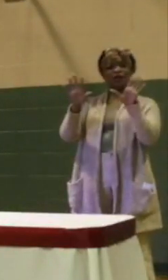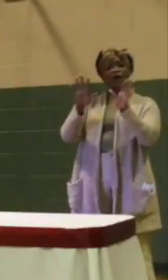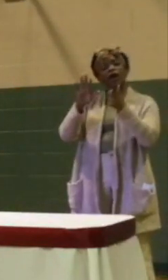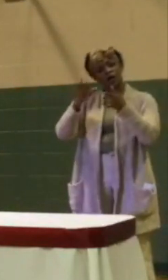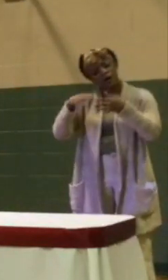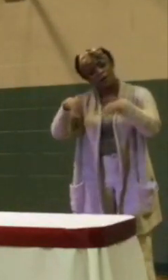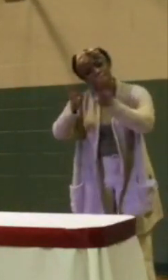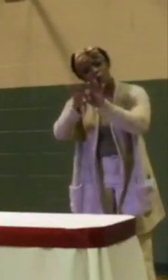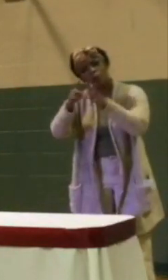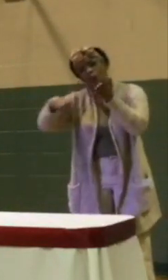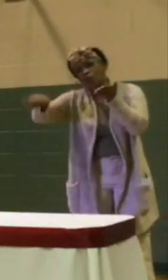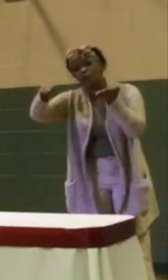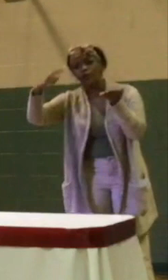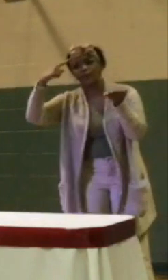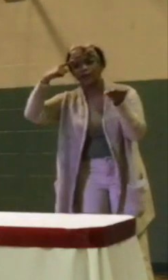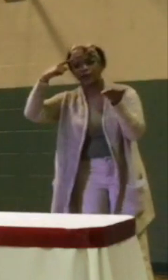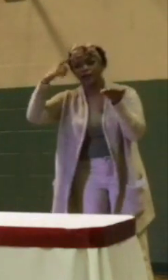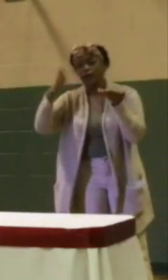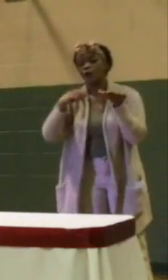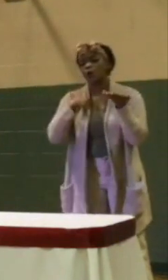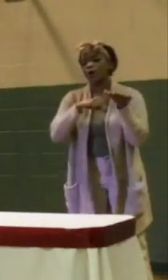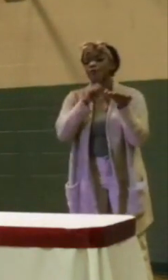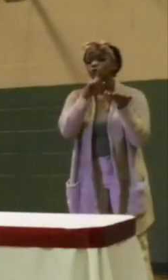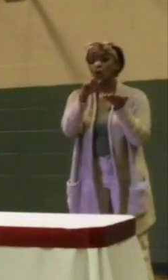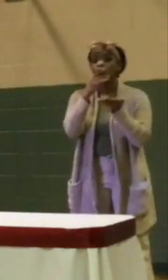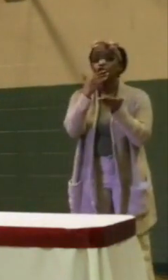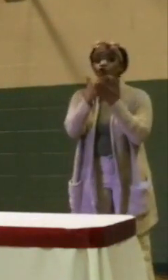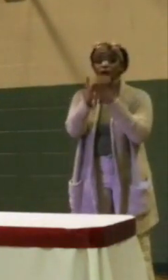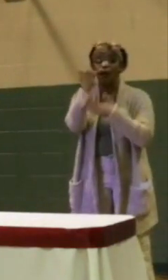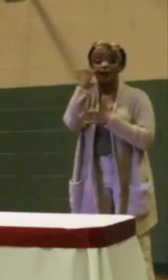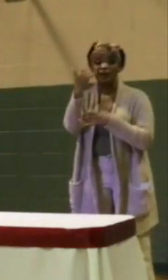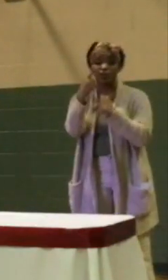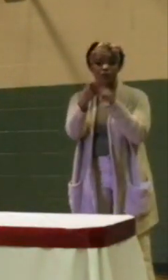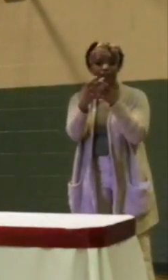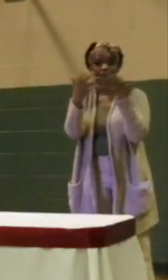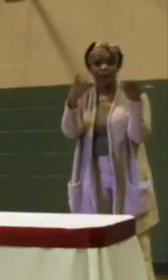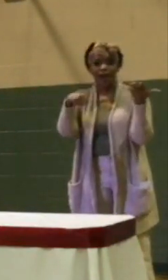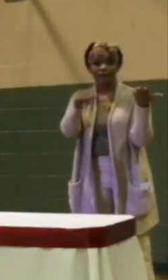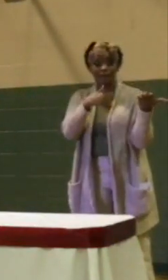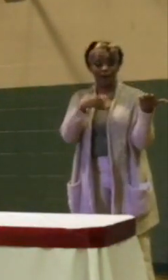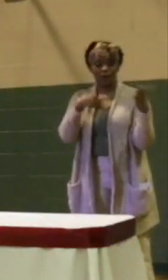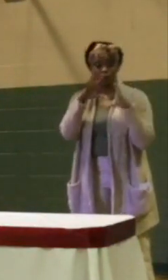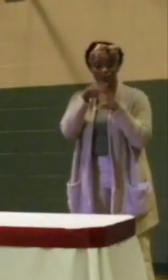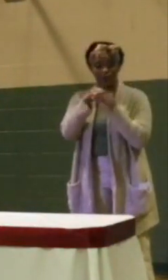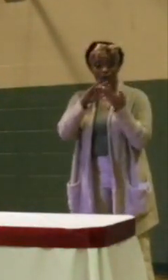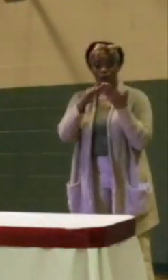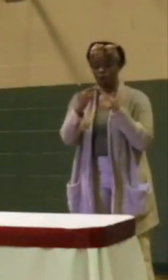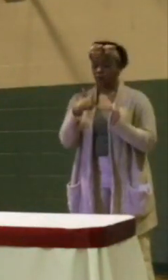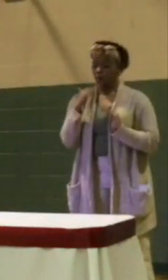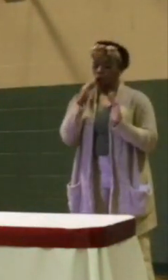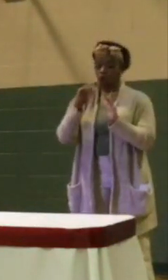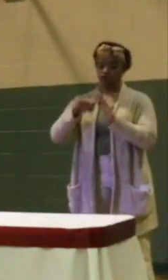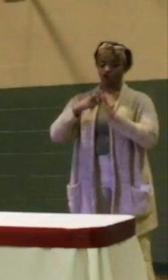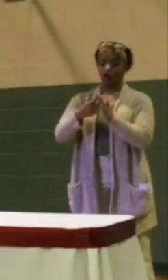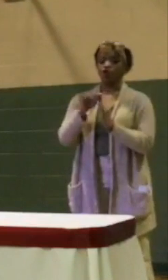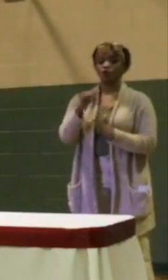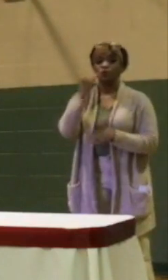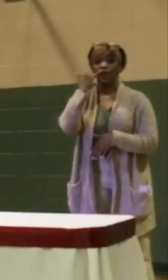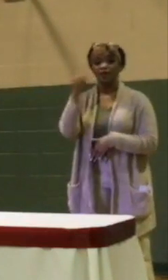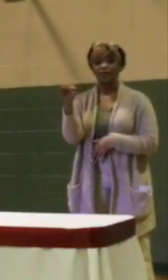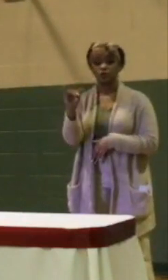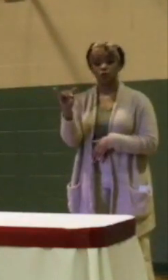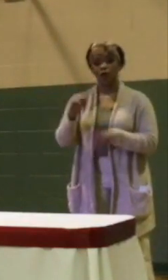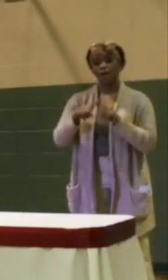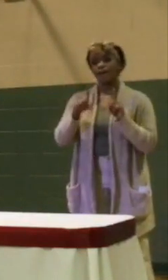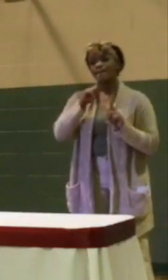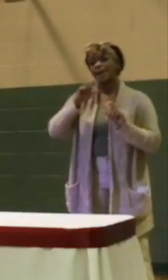is the most important. Got some really, really good ideas from a lot of different community members and excited to help implement those ideas as well. But being able